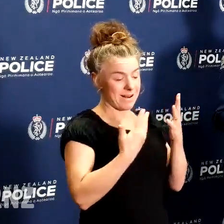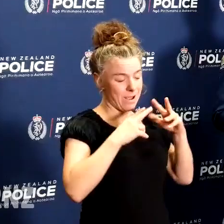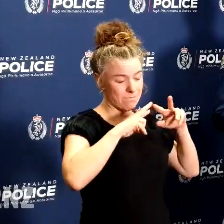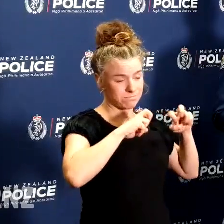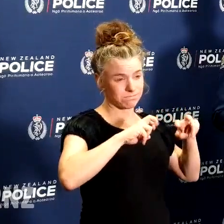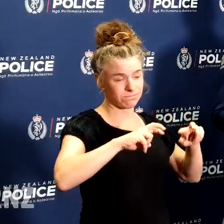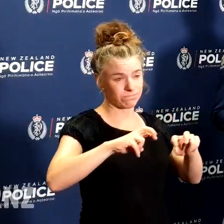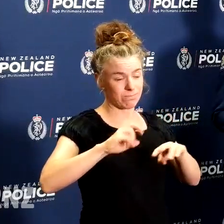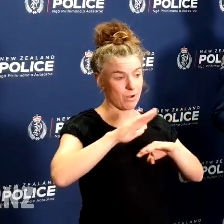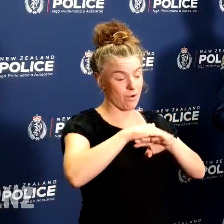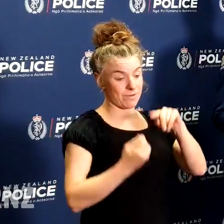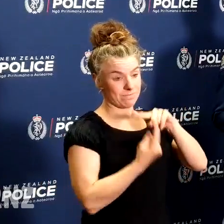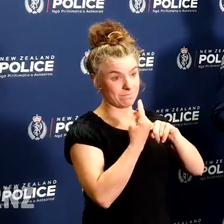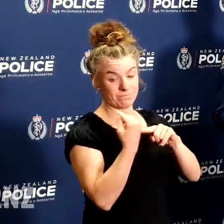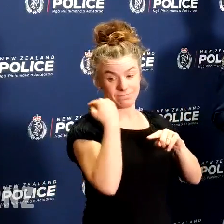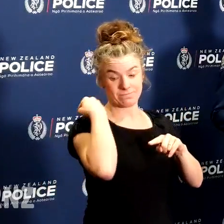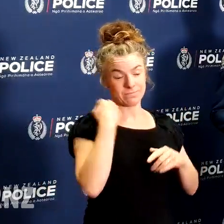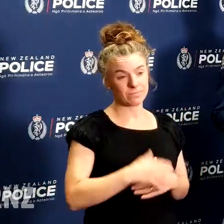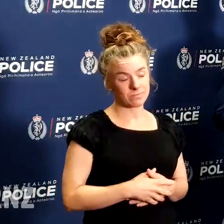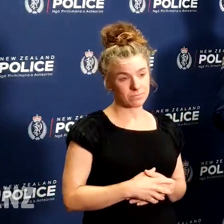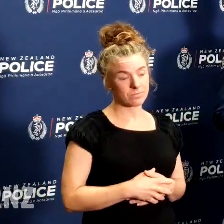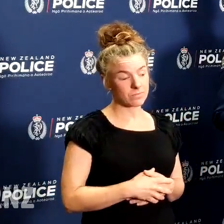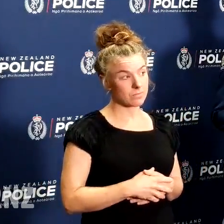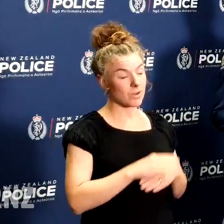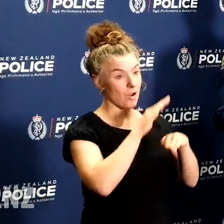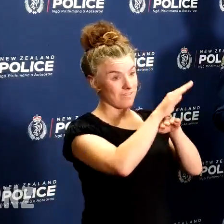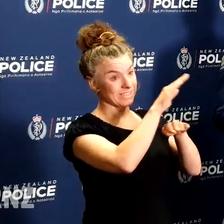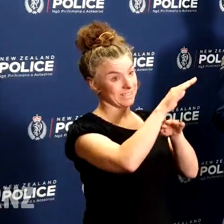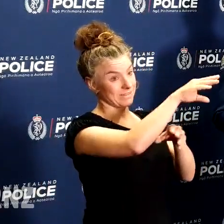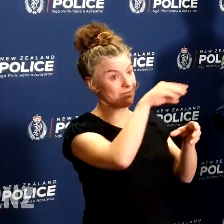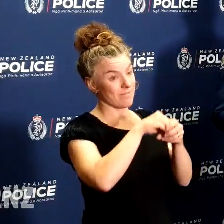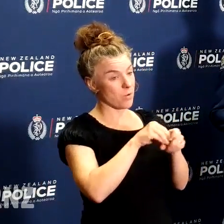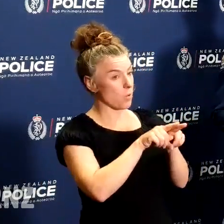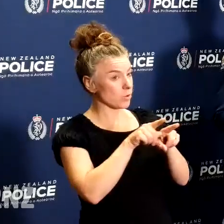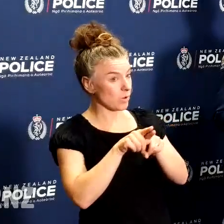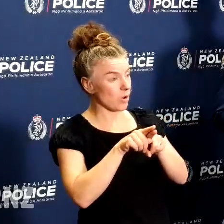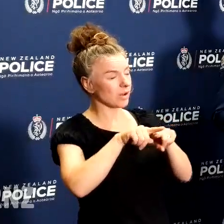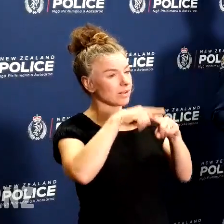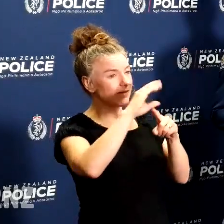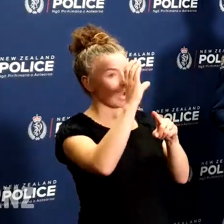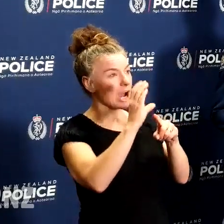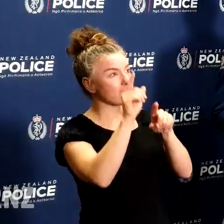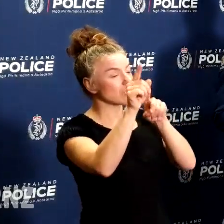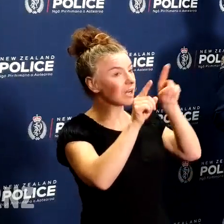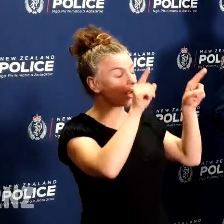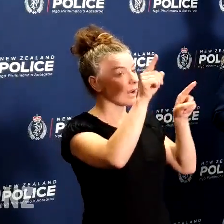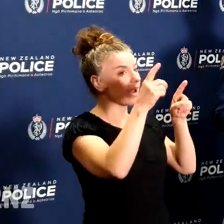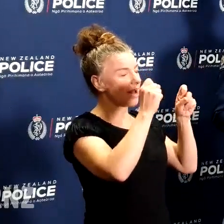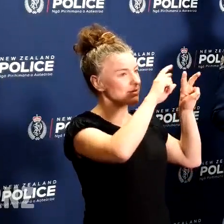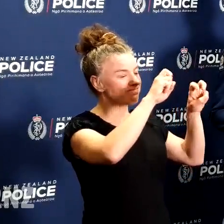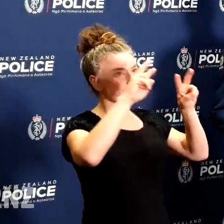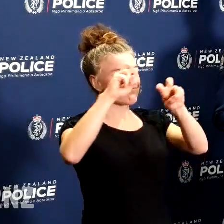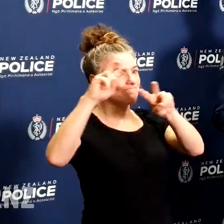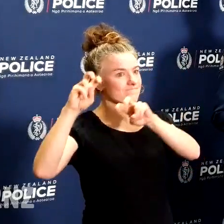investigation. And in fact, it is an international investigation with jurisdictions right around the world